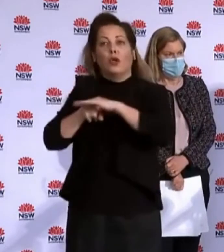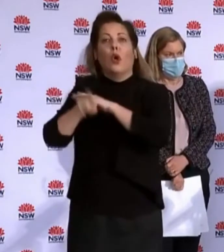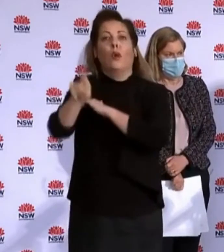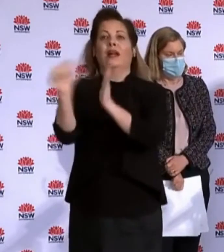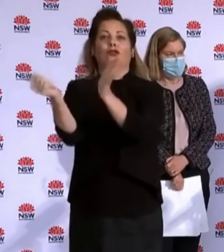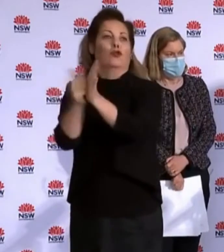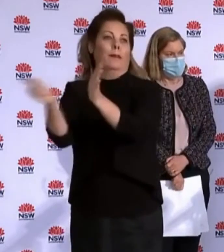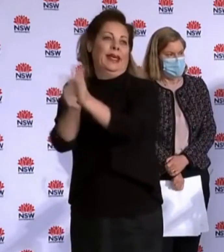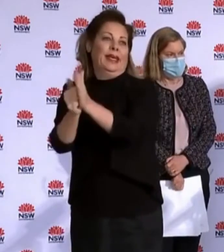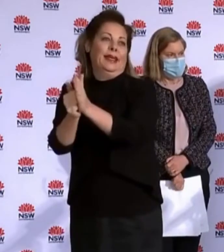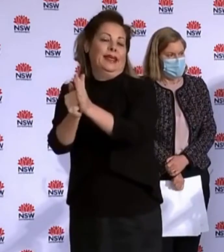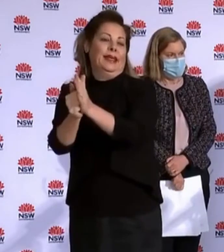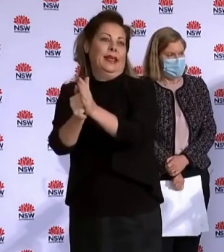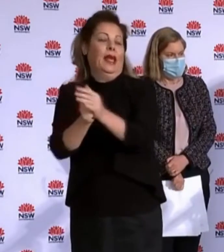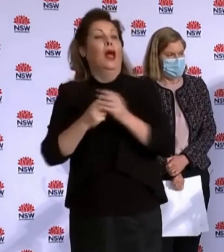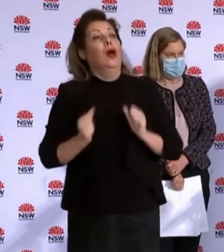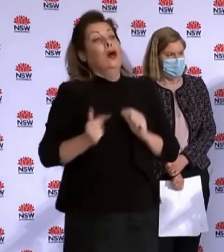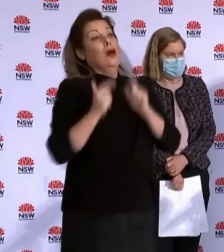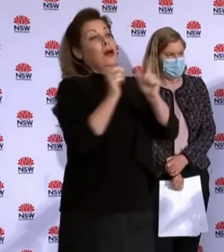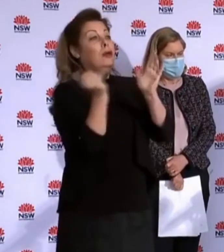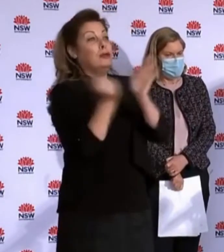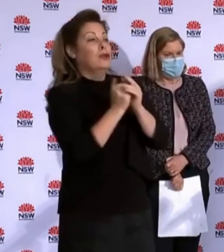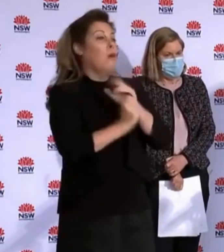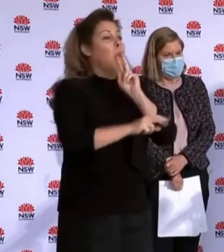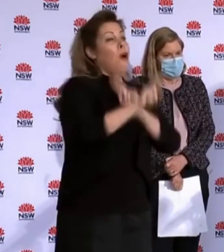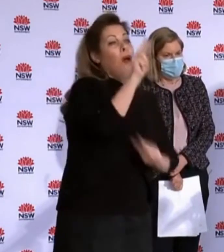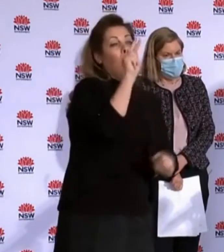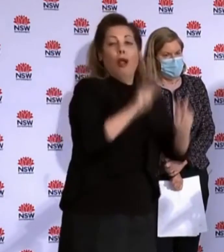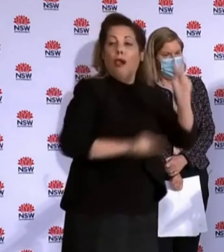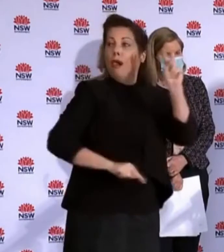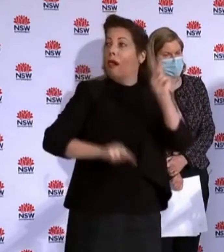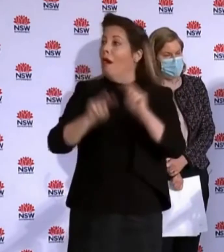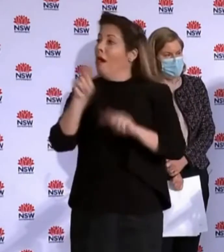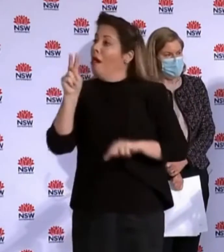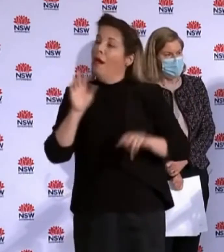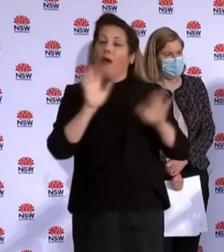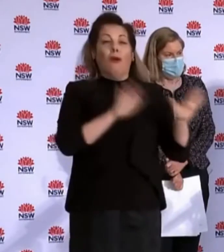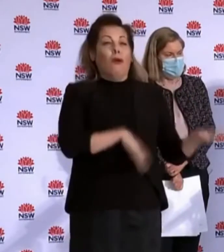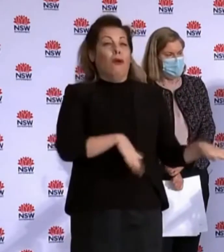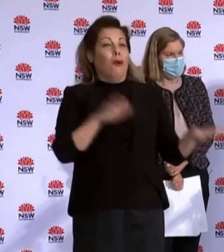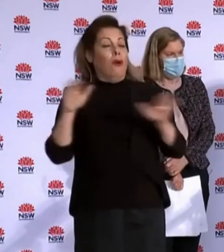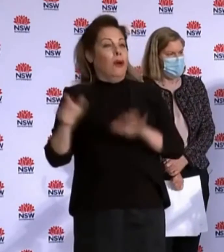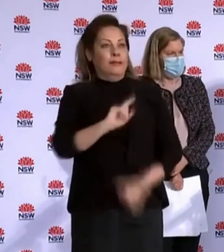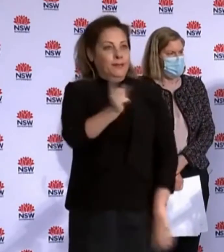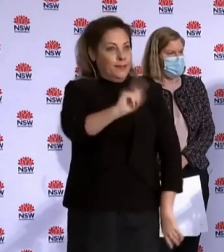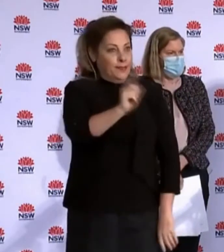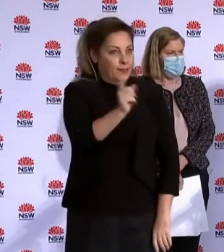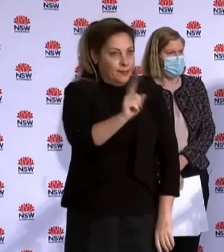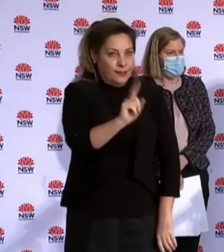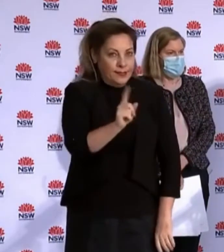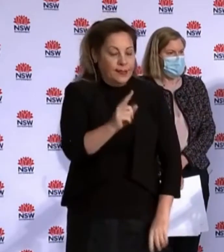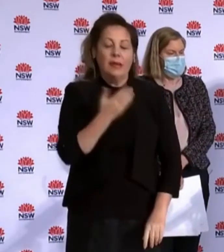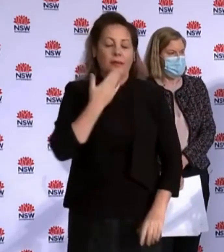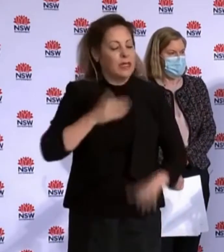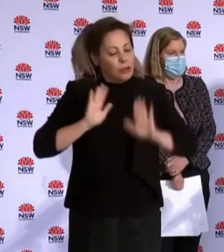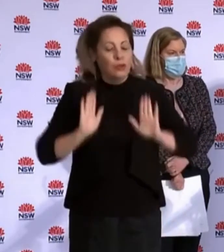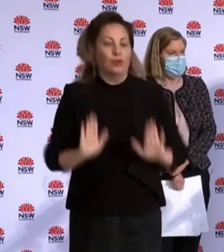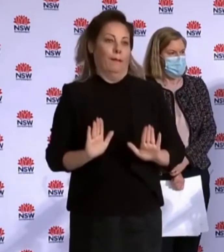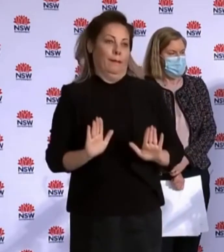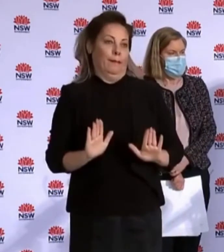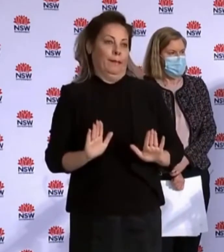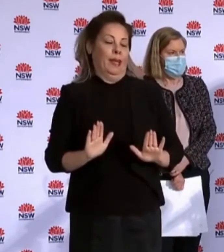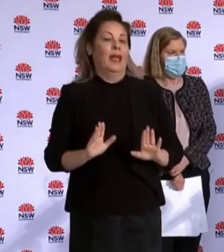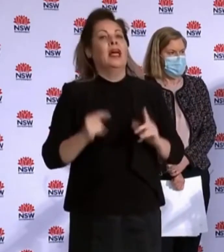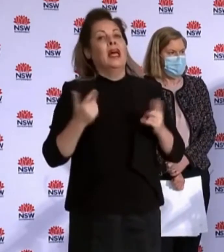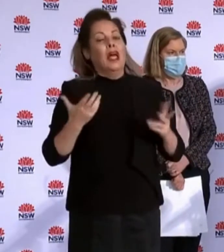Browsing is not allowed. Whether you're in a supermarket or whether you're anywhere else buying essential items, you have